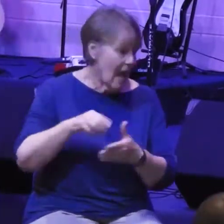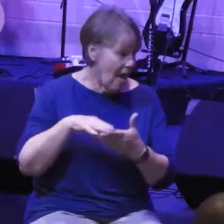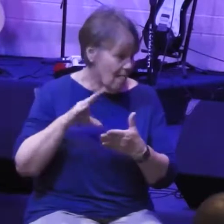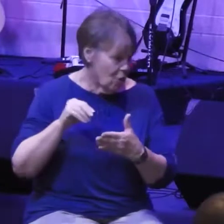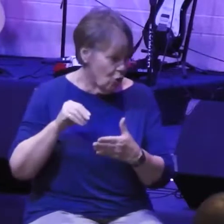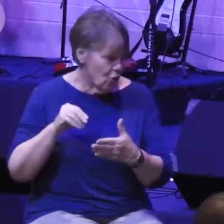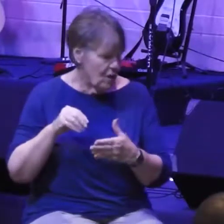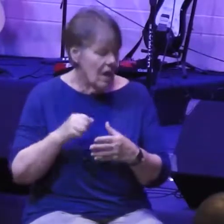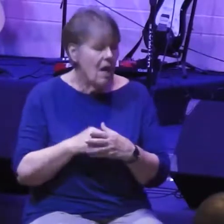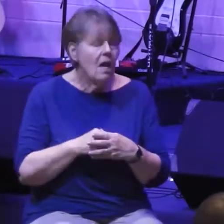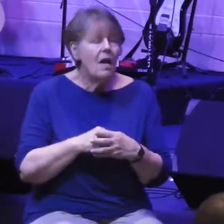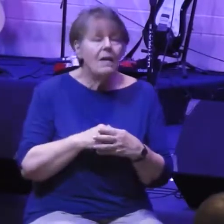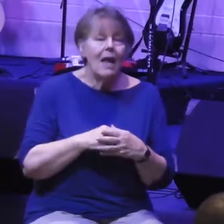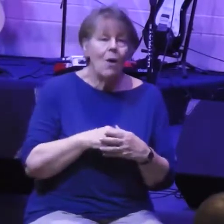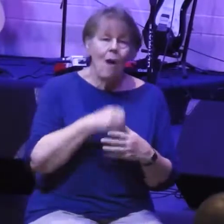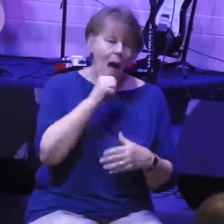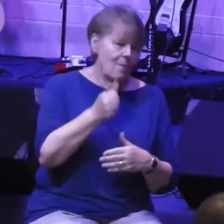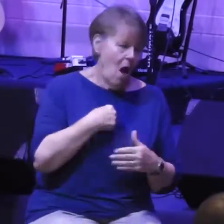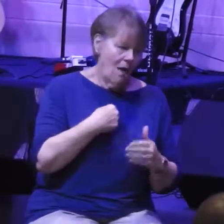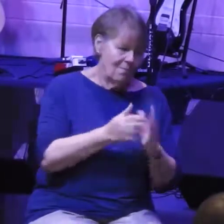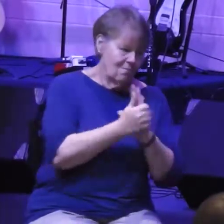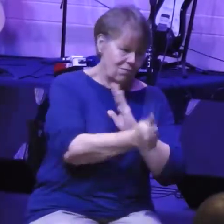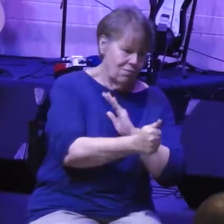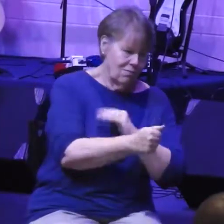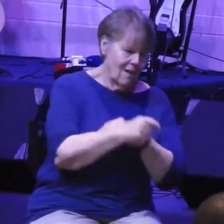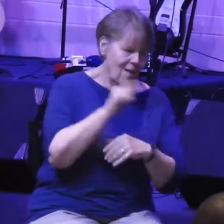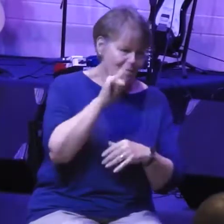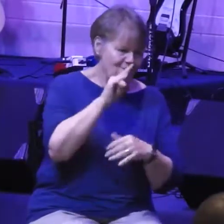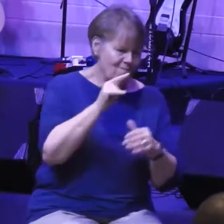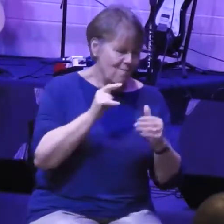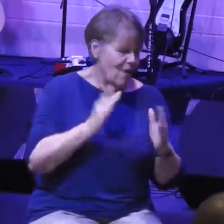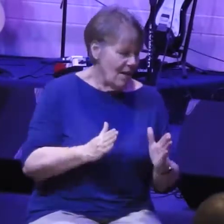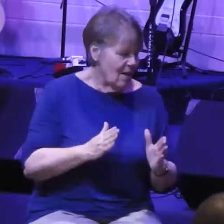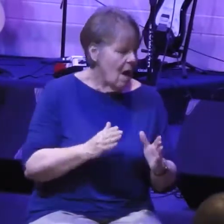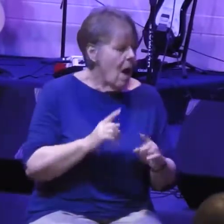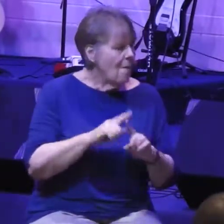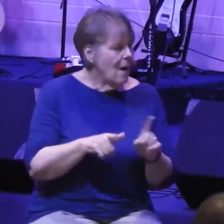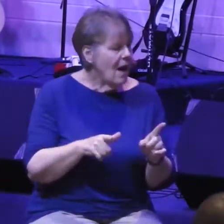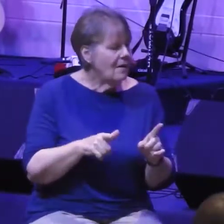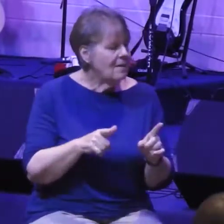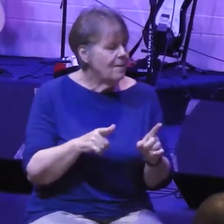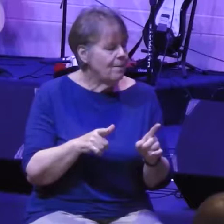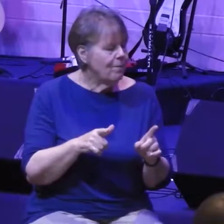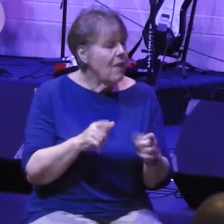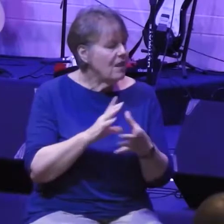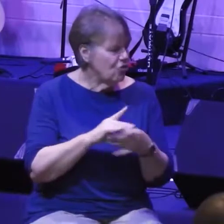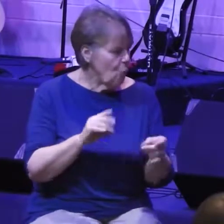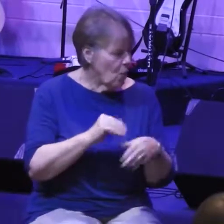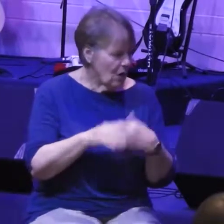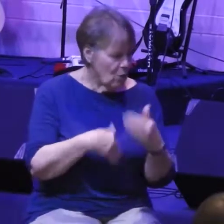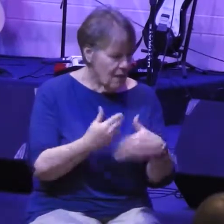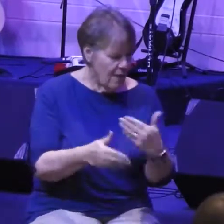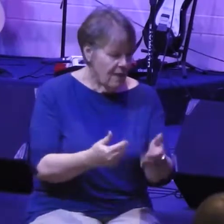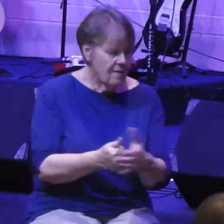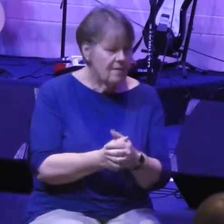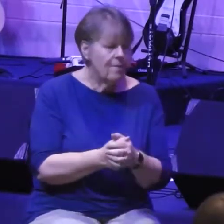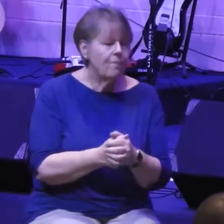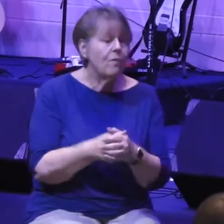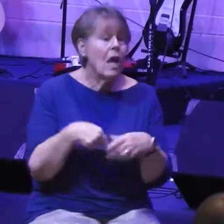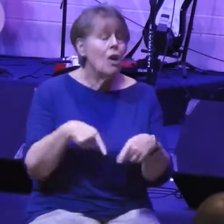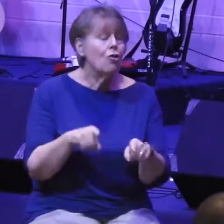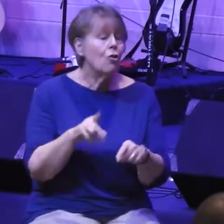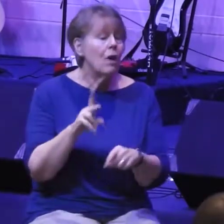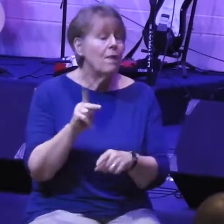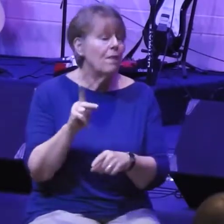if I get some of the details wrong, I apologize. But the story, I think, holds true. Here's how it goes. In the Korean